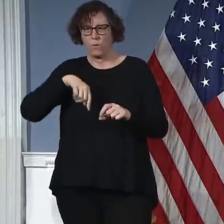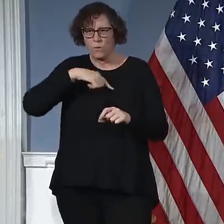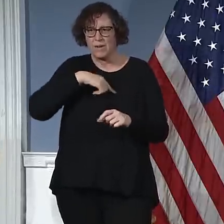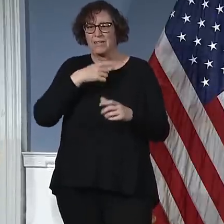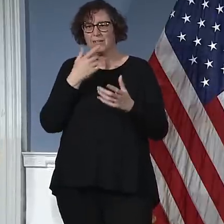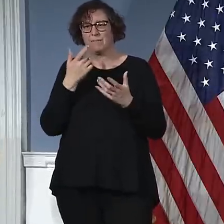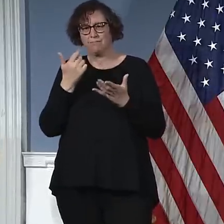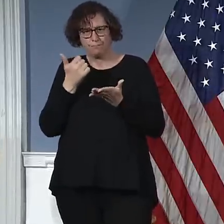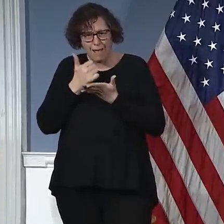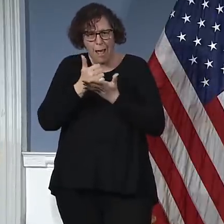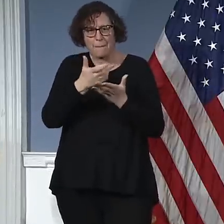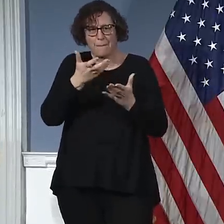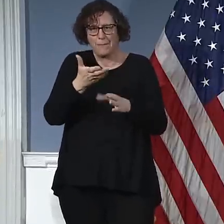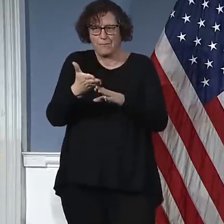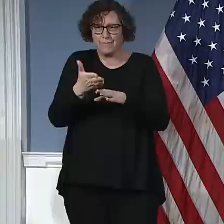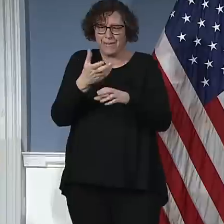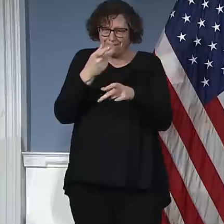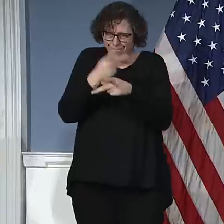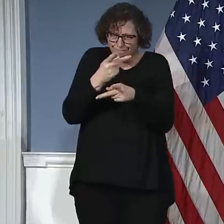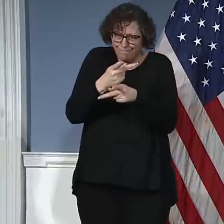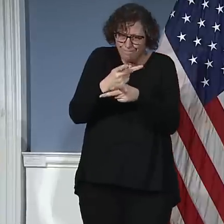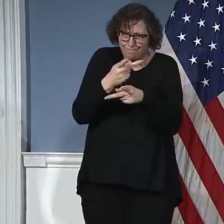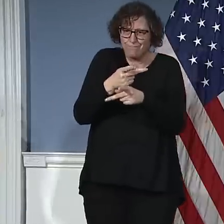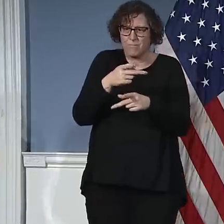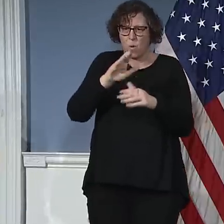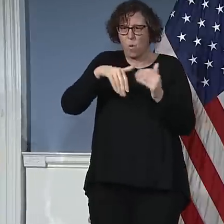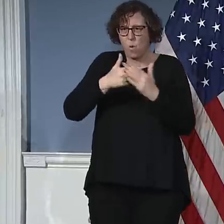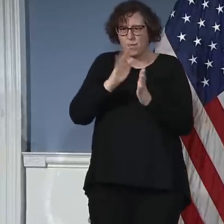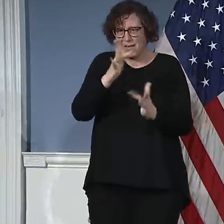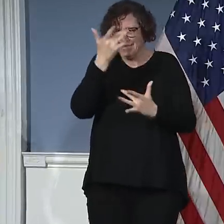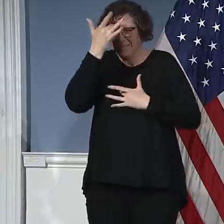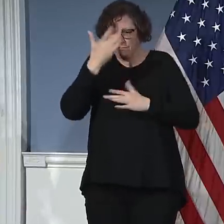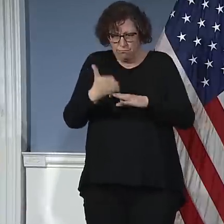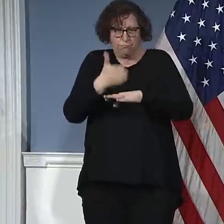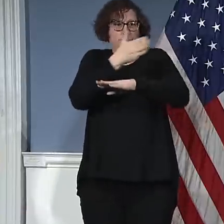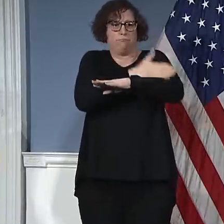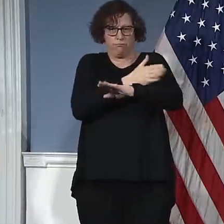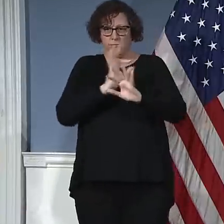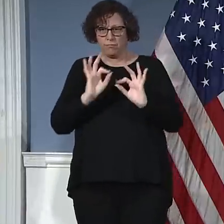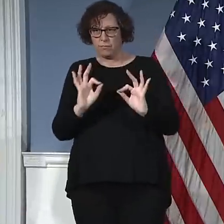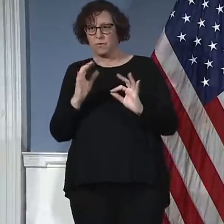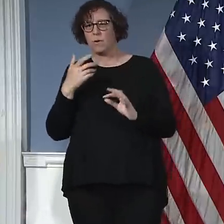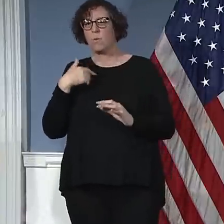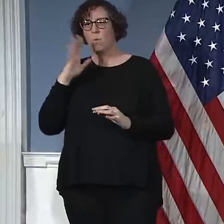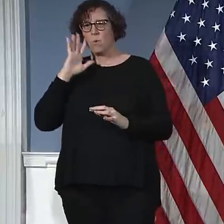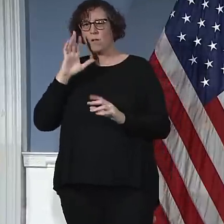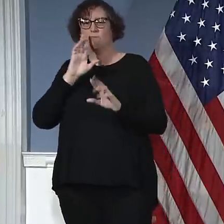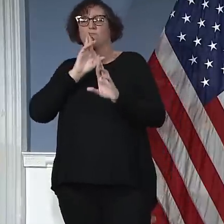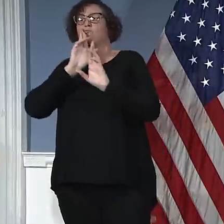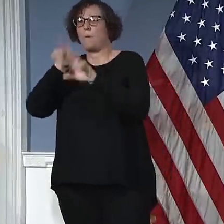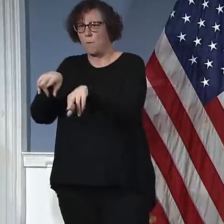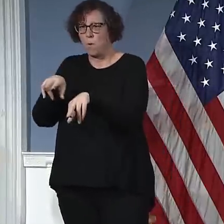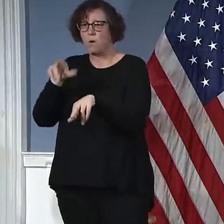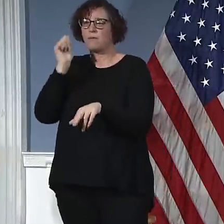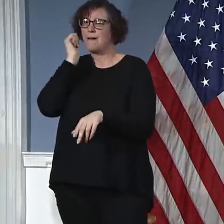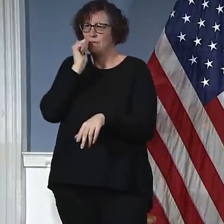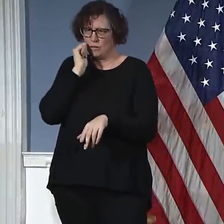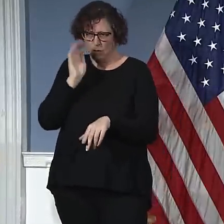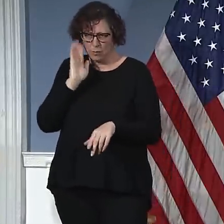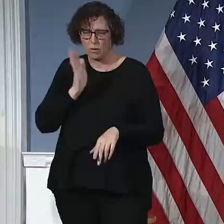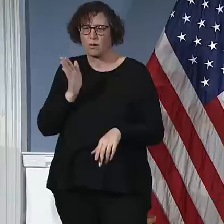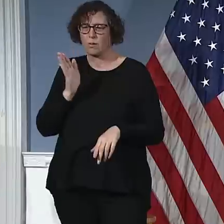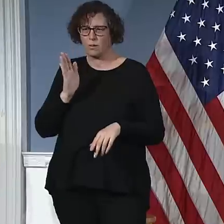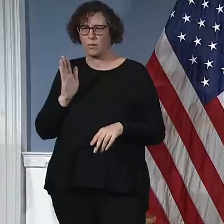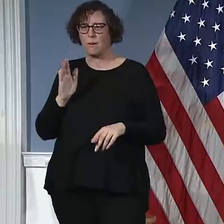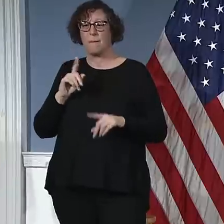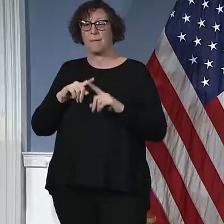the number of people admitted are going to be varying by the hour. And we are just not going to be in the business of updating people on that because it's not going to be sufficiently accurate.